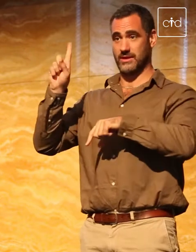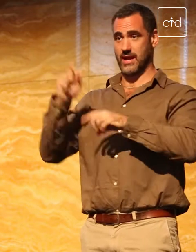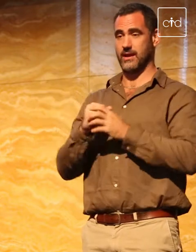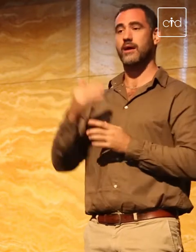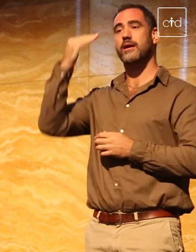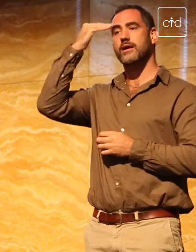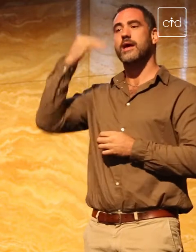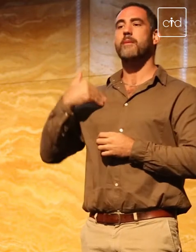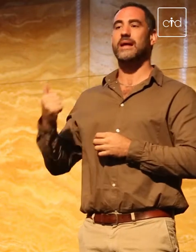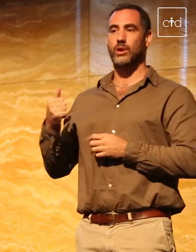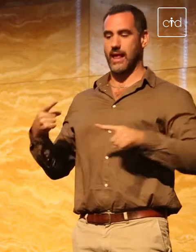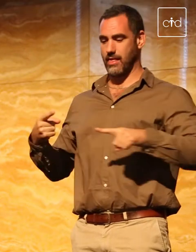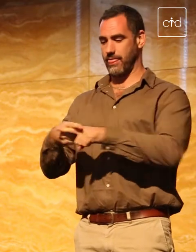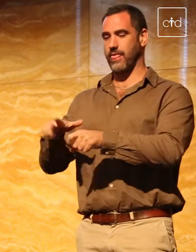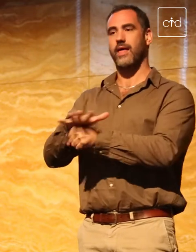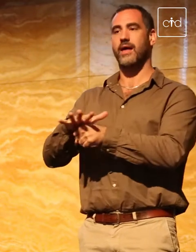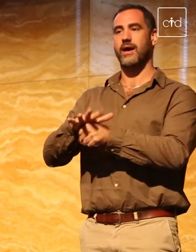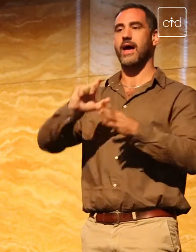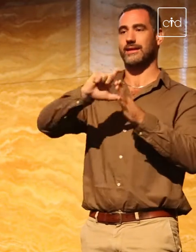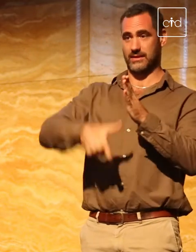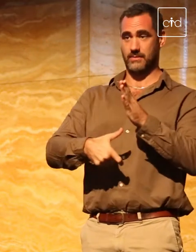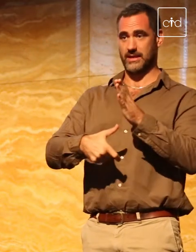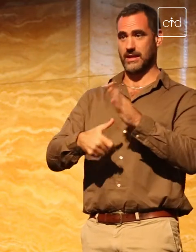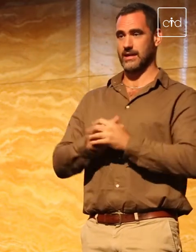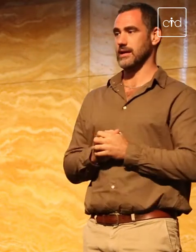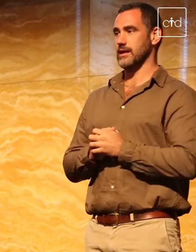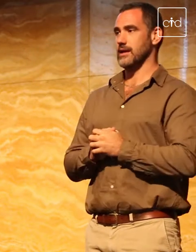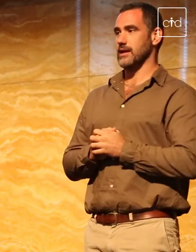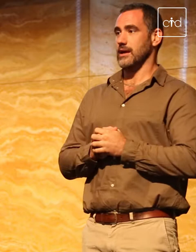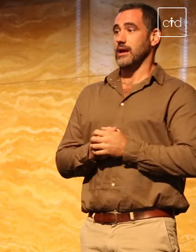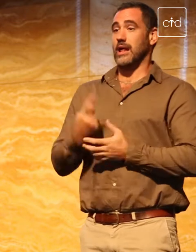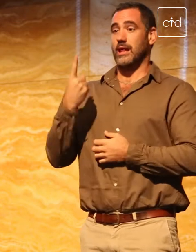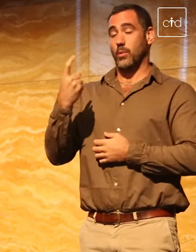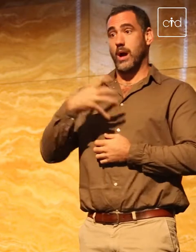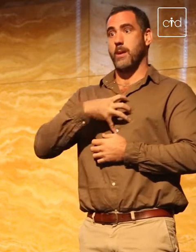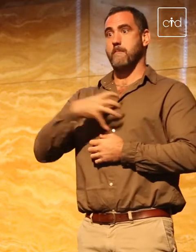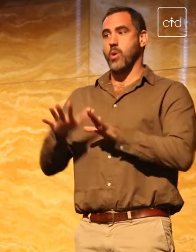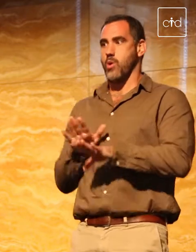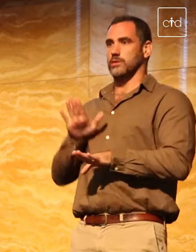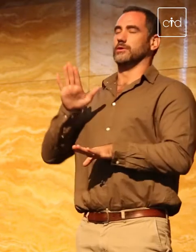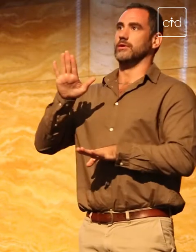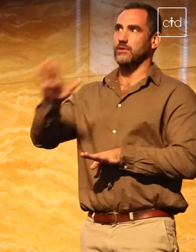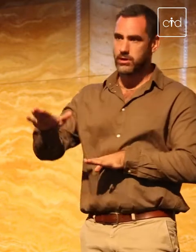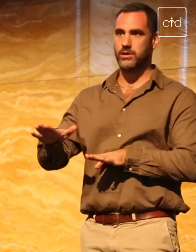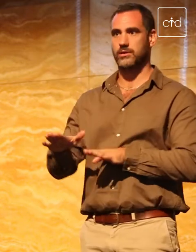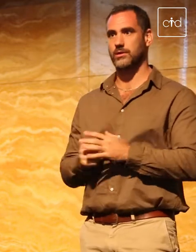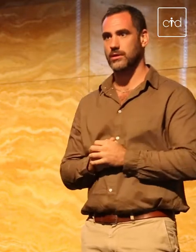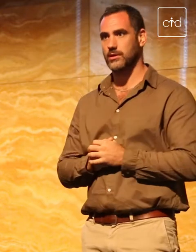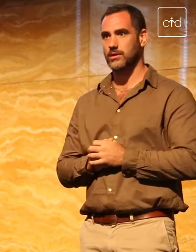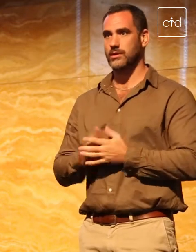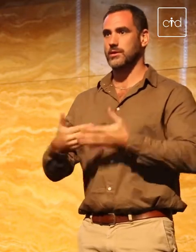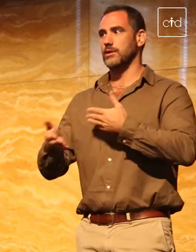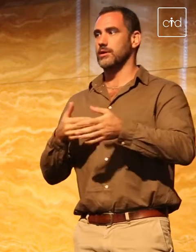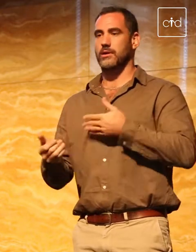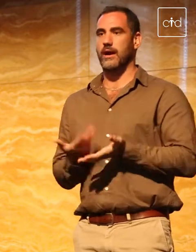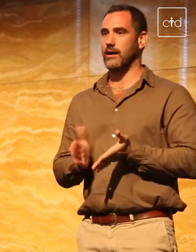mental health intersecting with disability, it becomes just one more giant step that you have to cope with. The